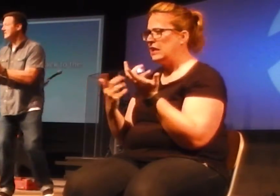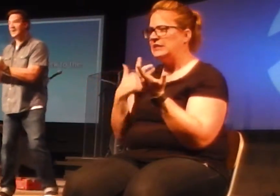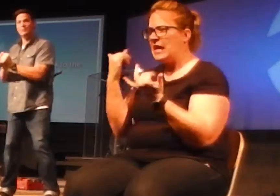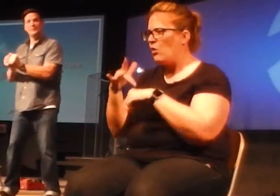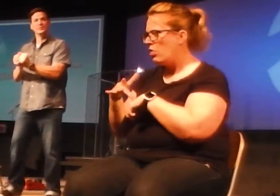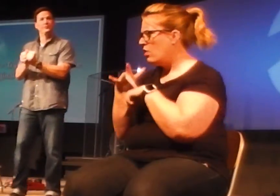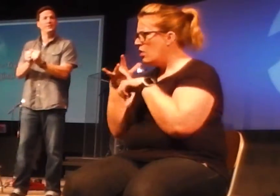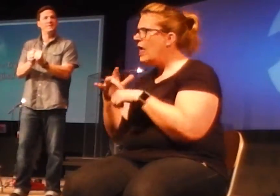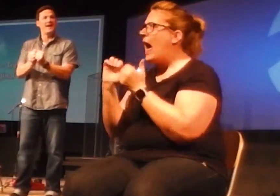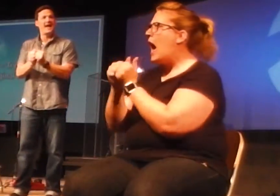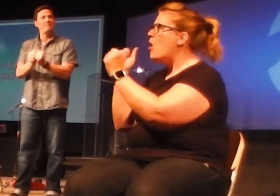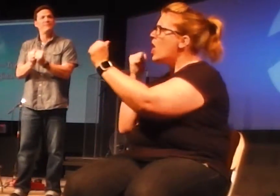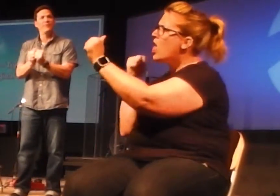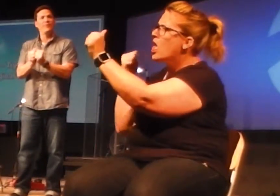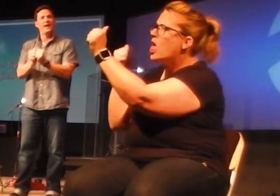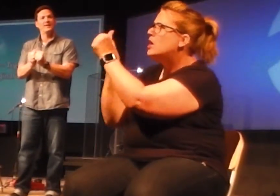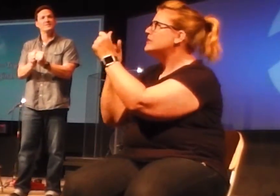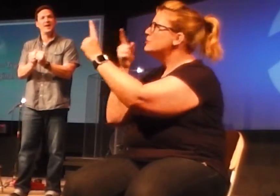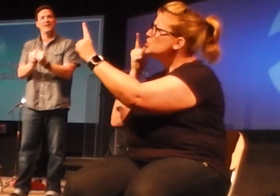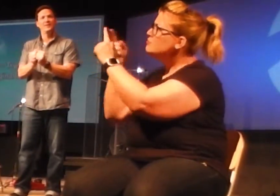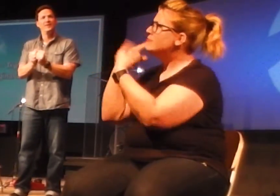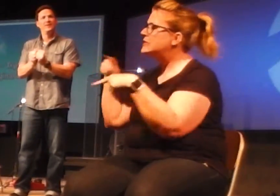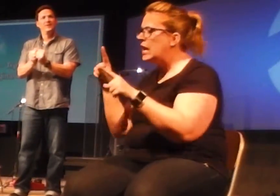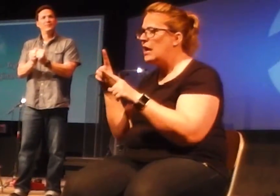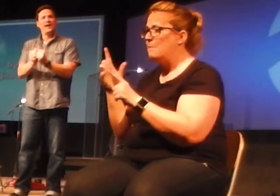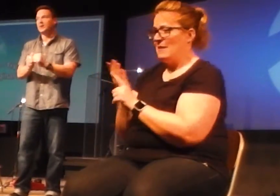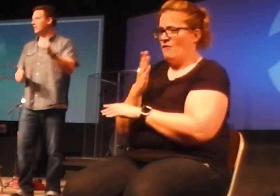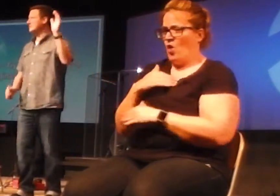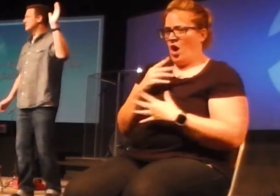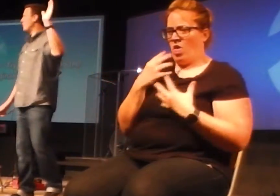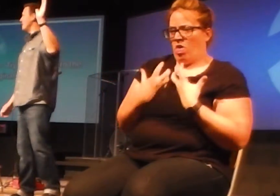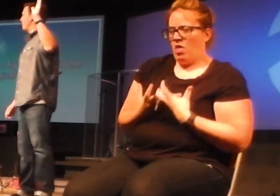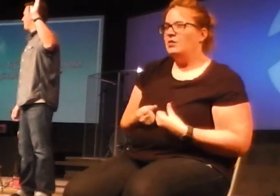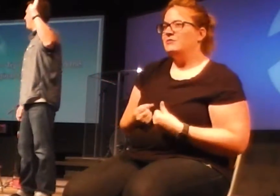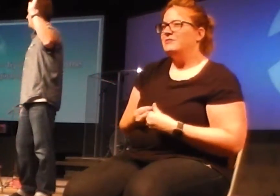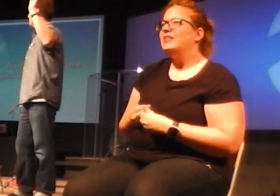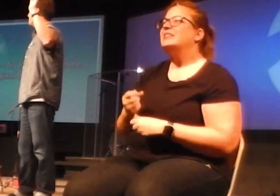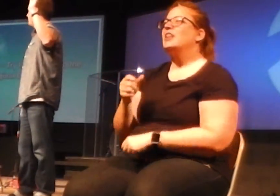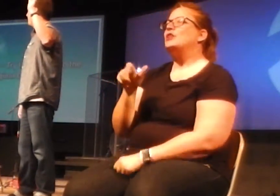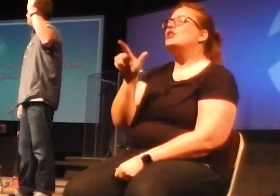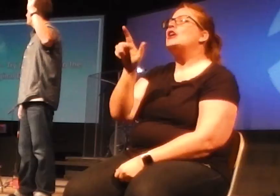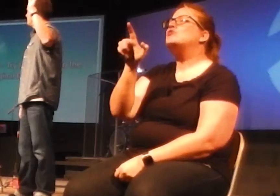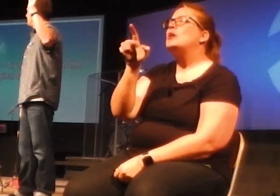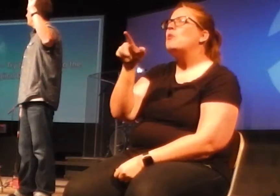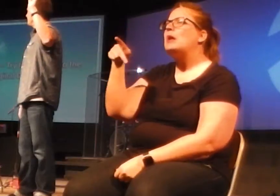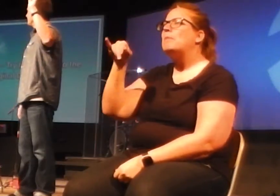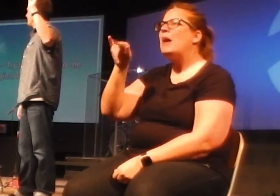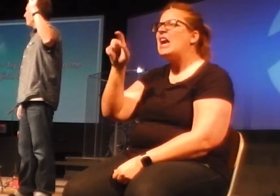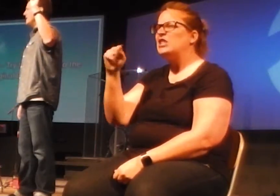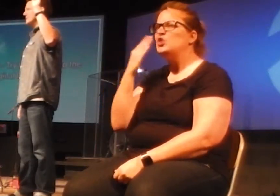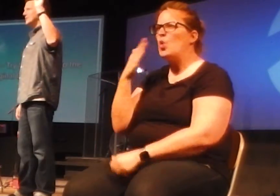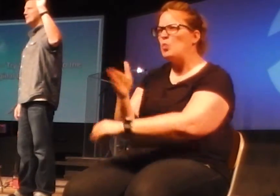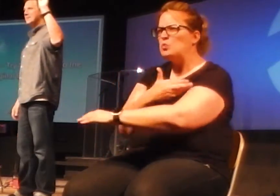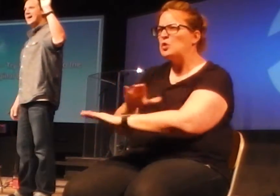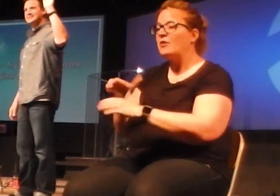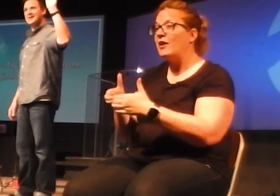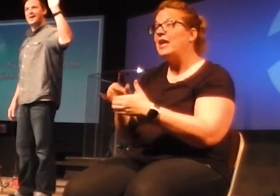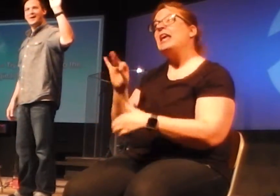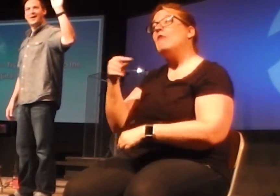to that original dream that I had before exile? Right? I call this the 21 Pilots approach. If we can turn back time